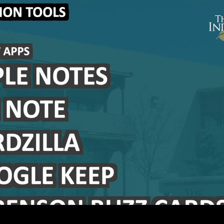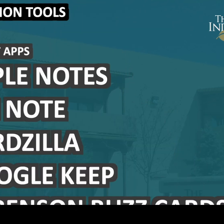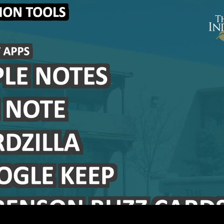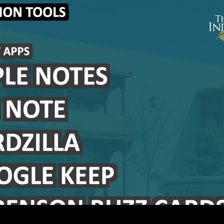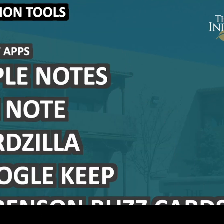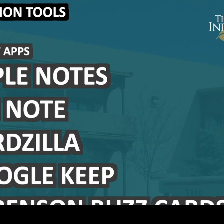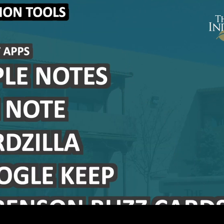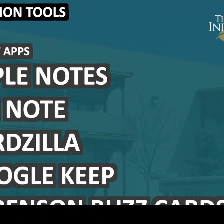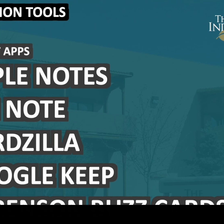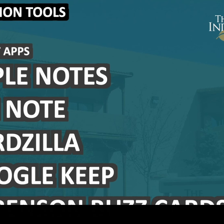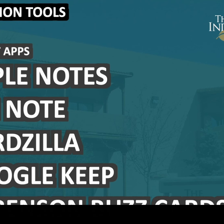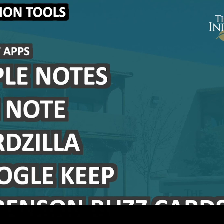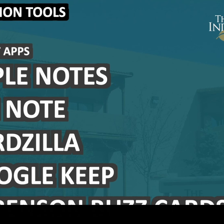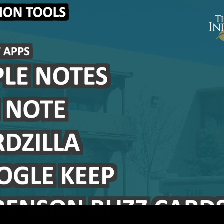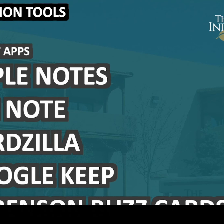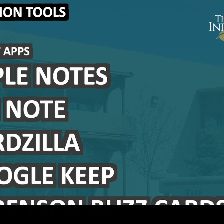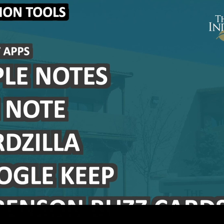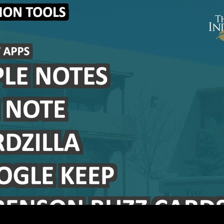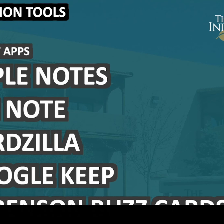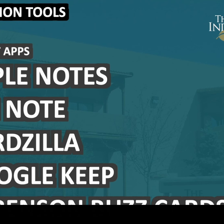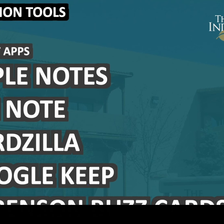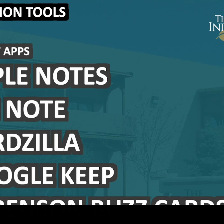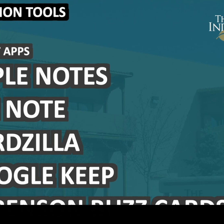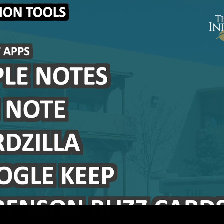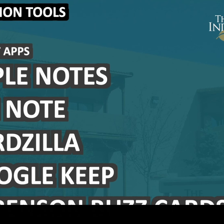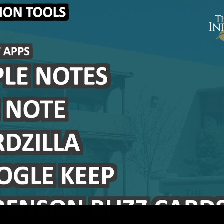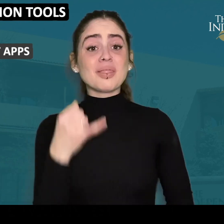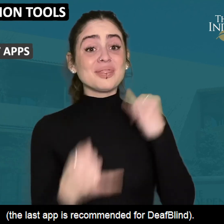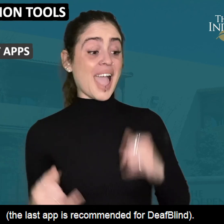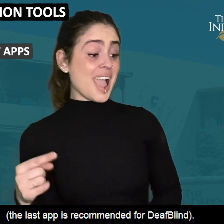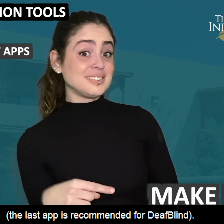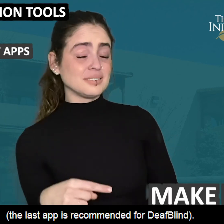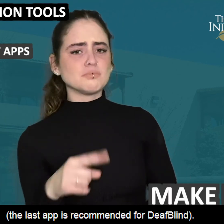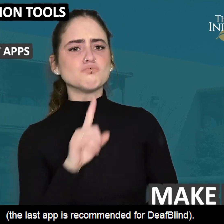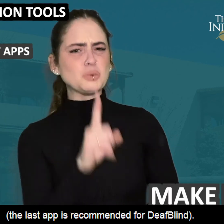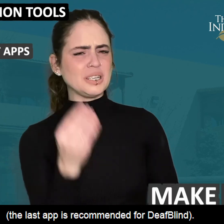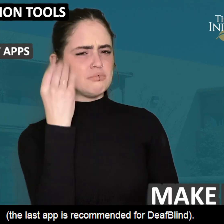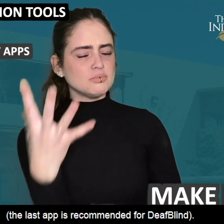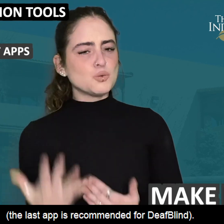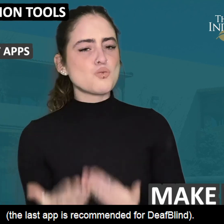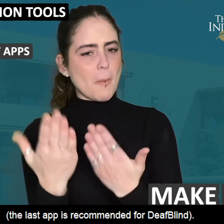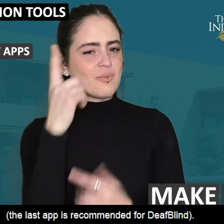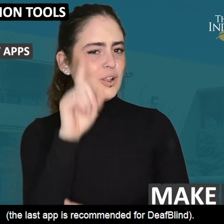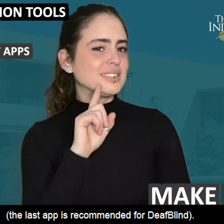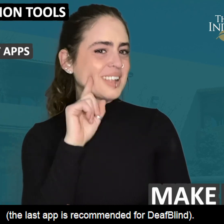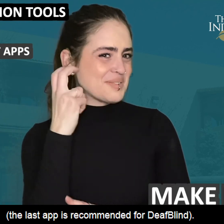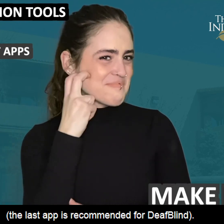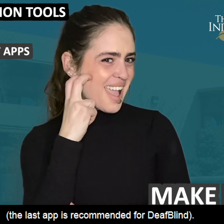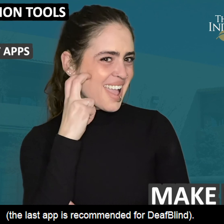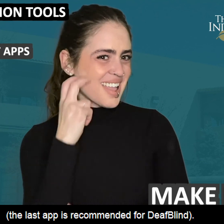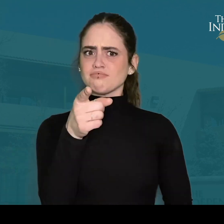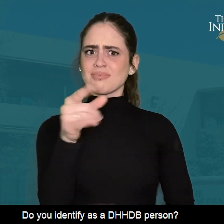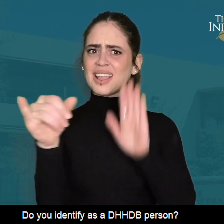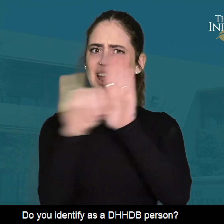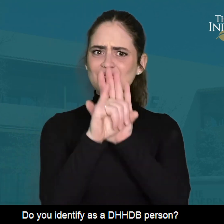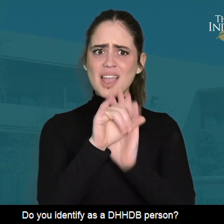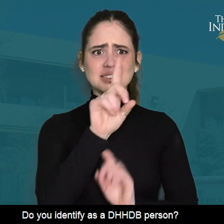BigNote, Cardzilla, Google Keep, Source and Buzzcards, and Make it Big, which is recommended for deaf-blind. Do you